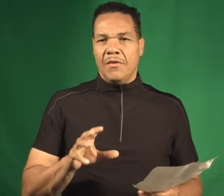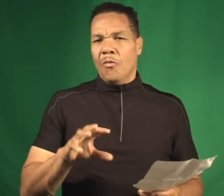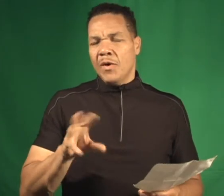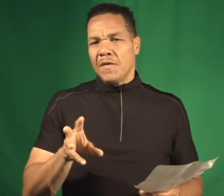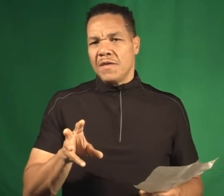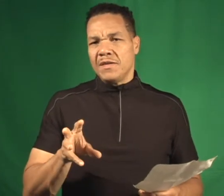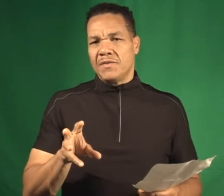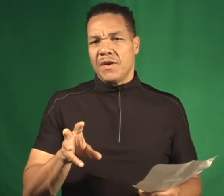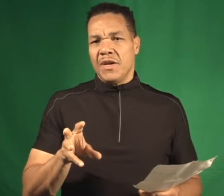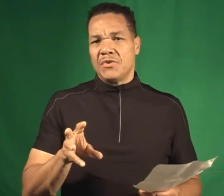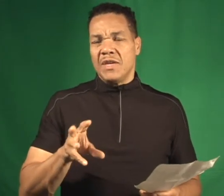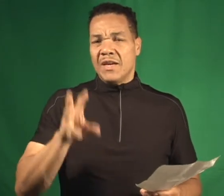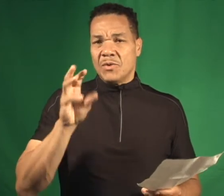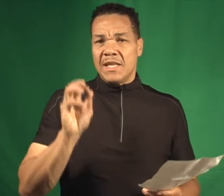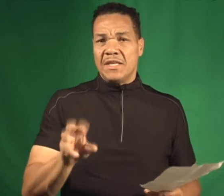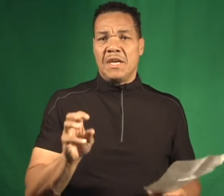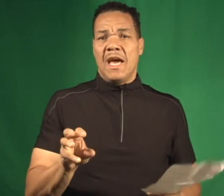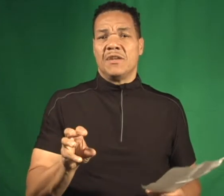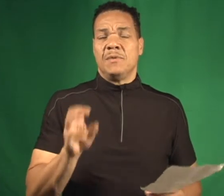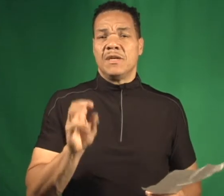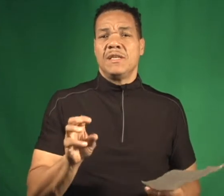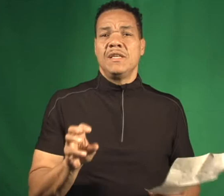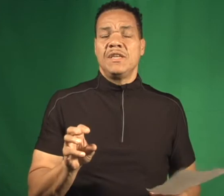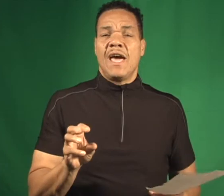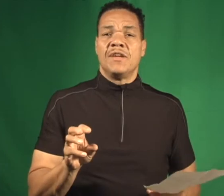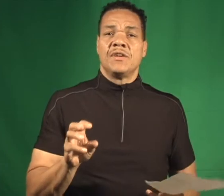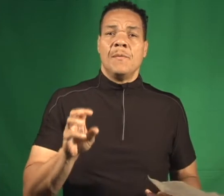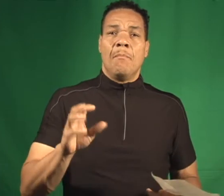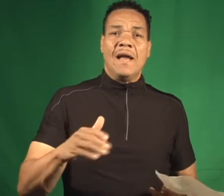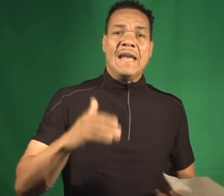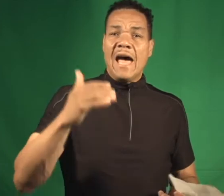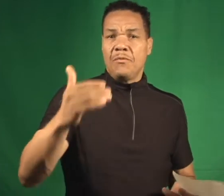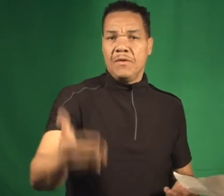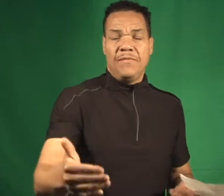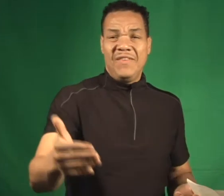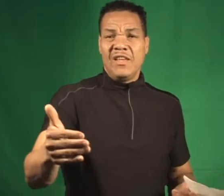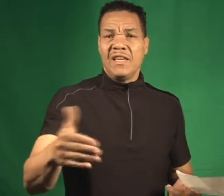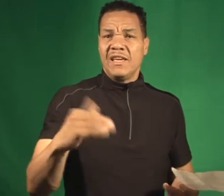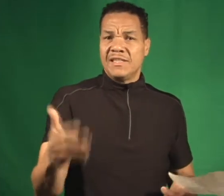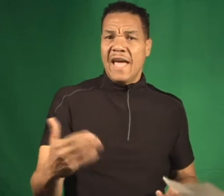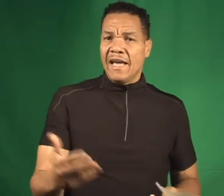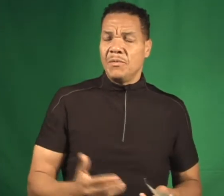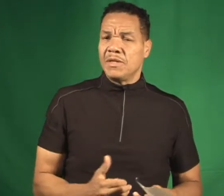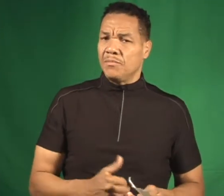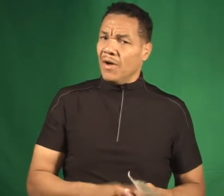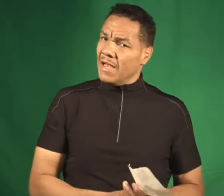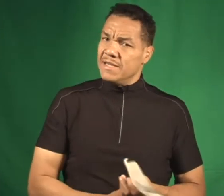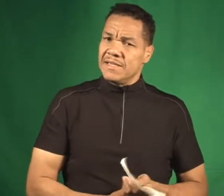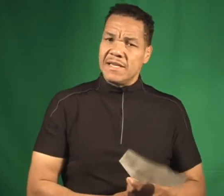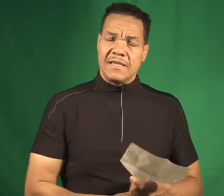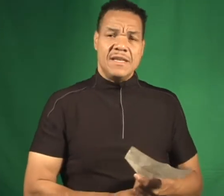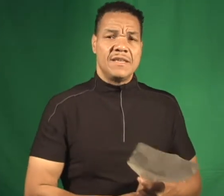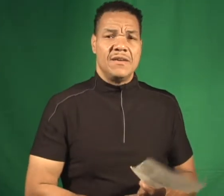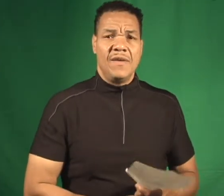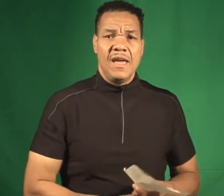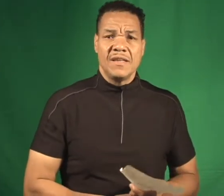One of the things that's very interesting was that challenge. Because in the challenge, by not revealing exactly what the prize is in advance.